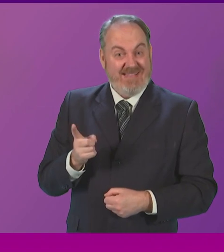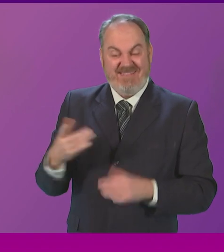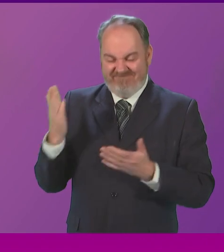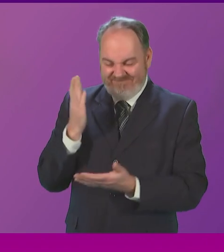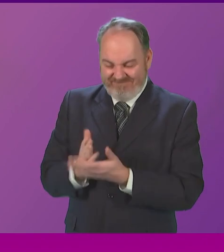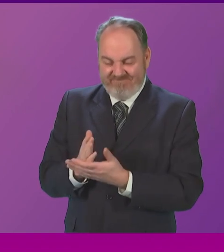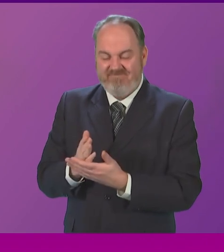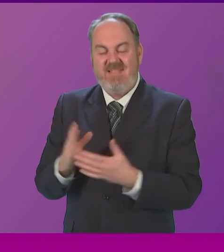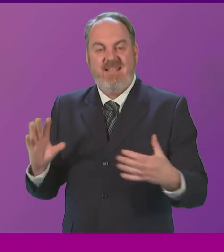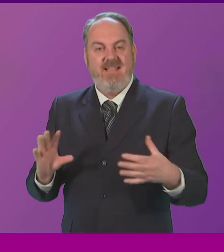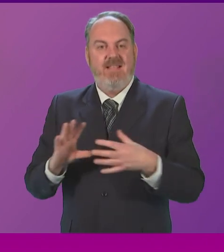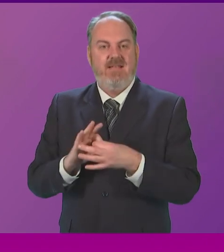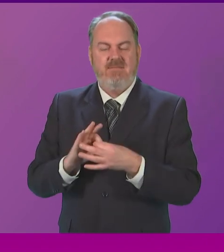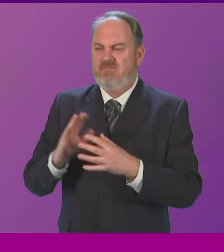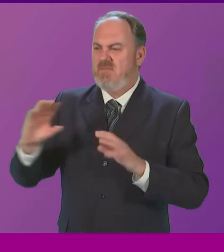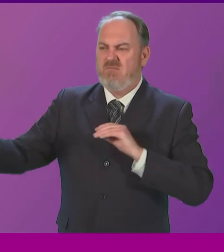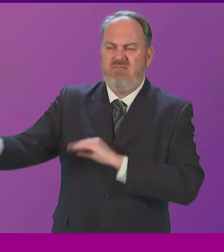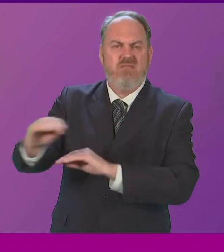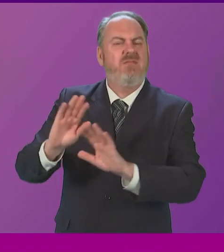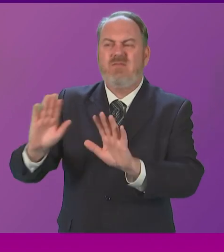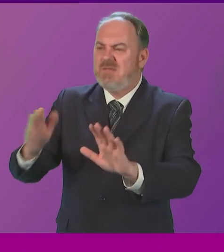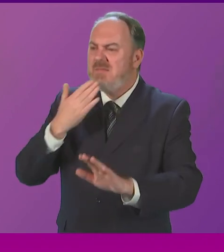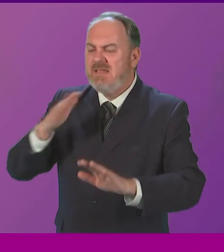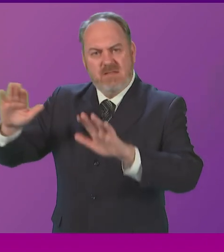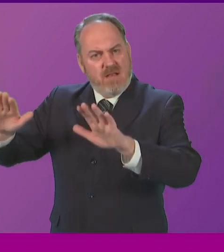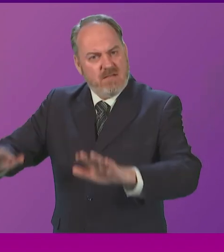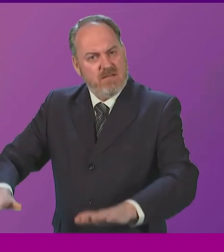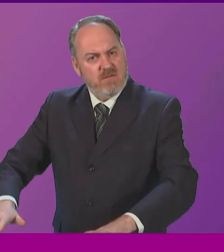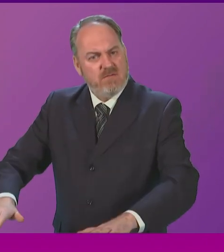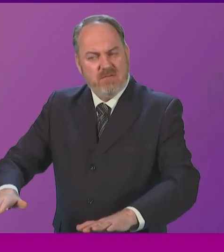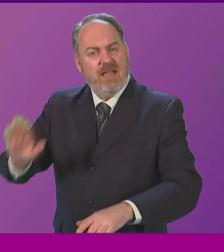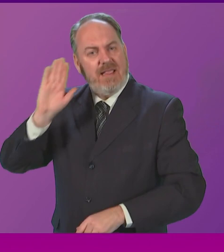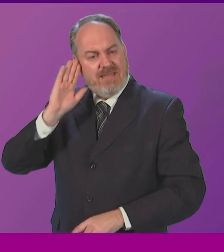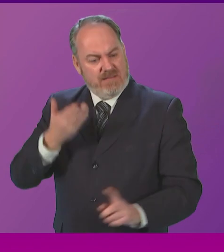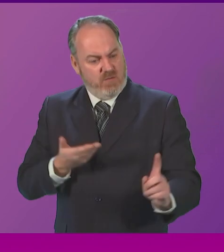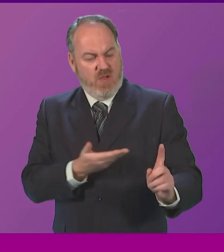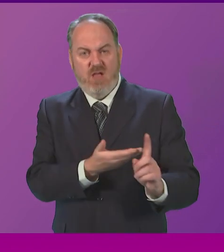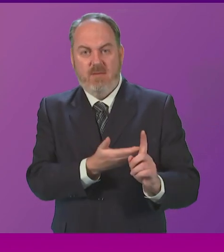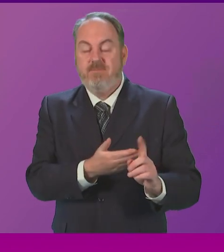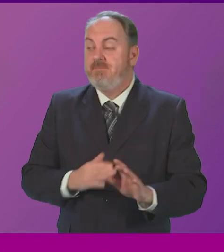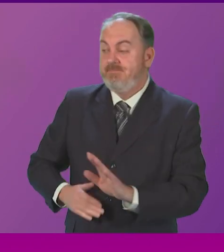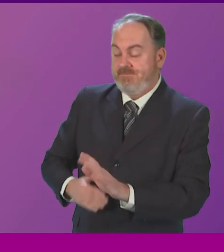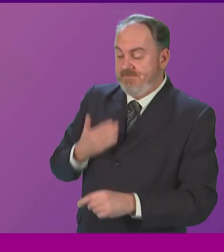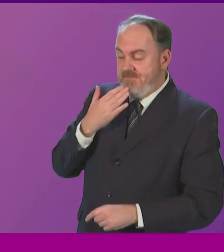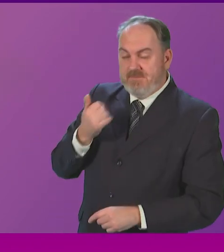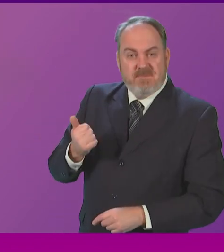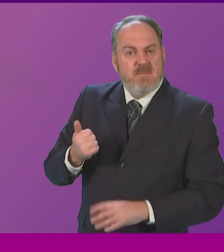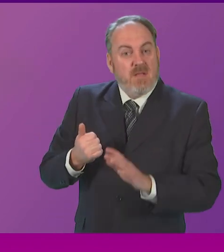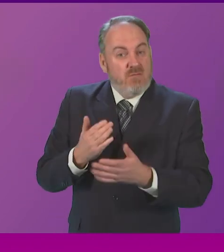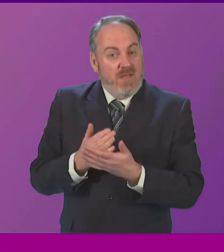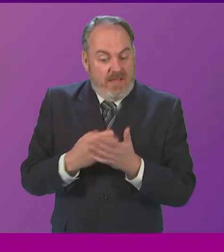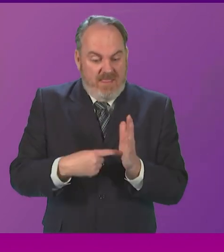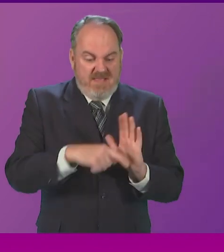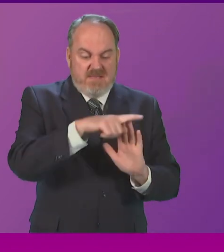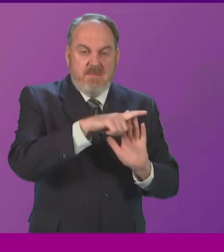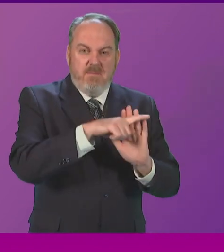policy which is absolutely